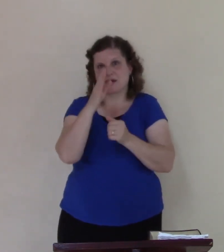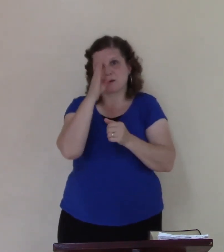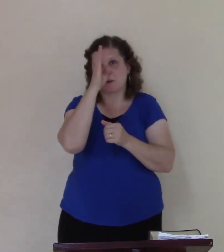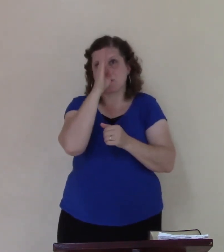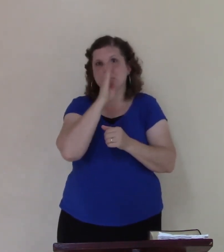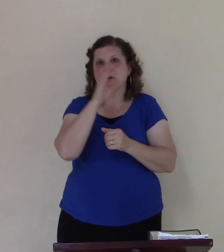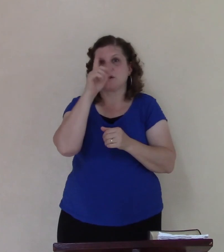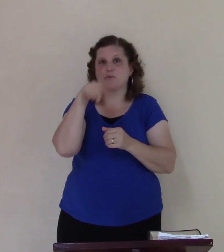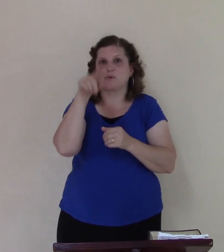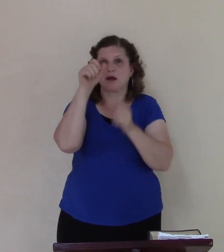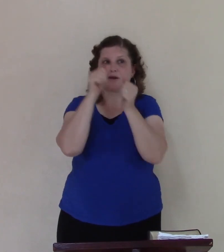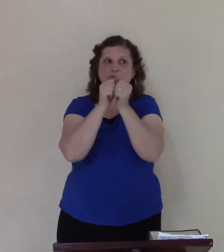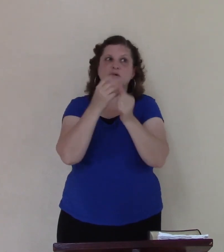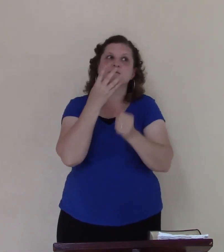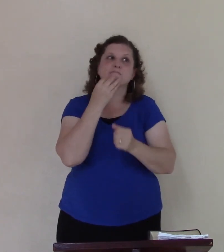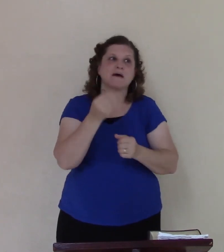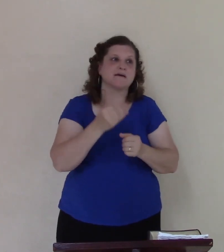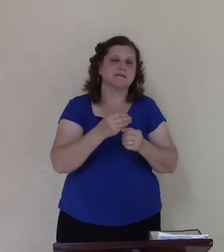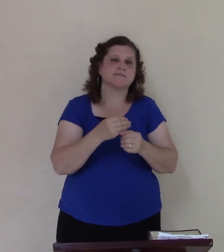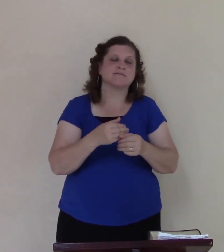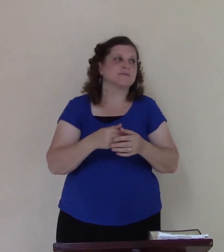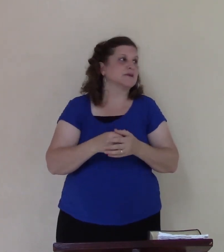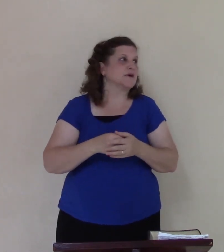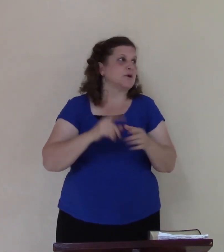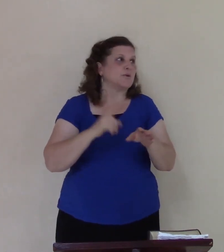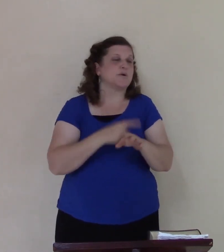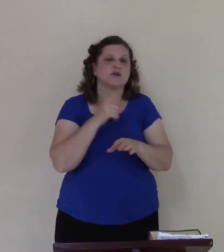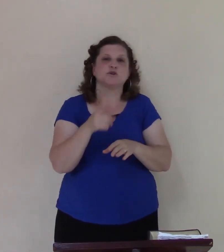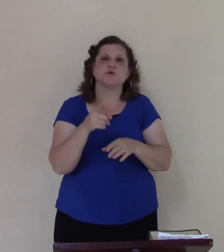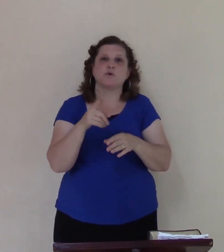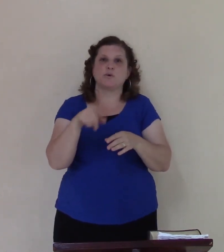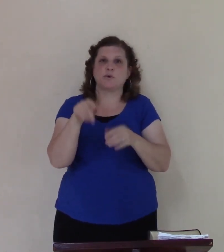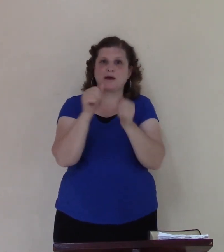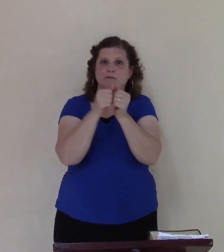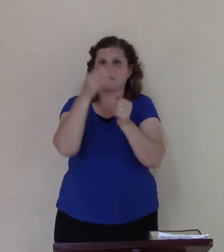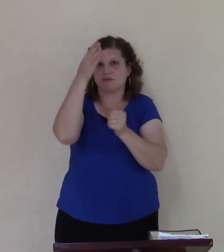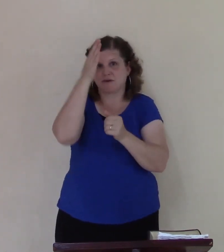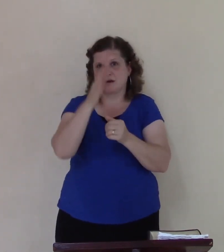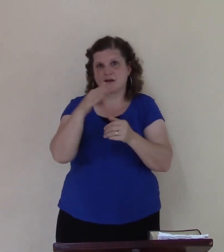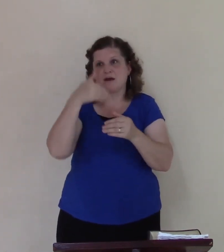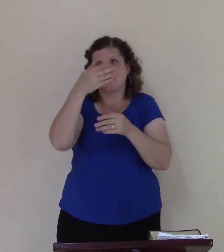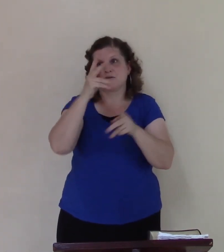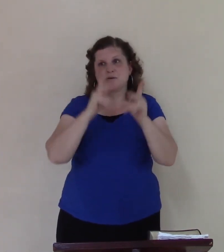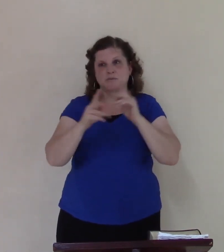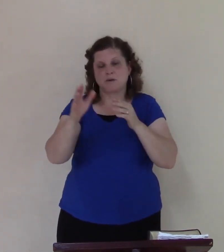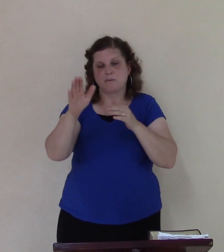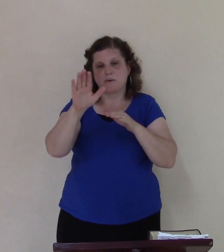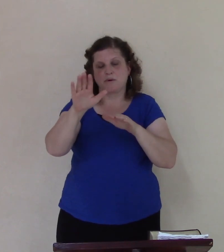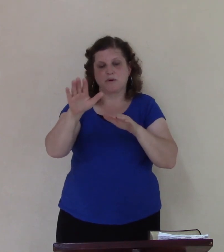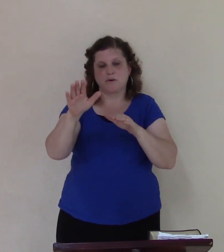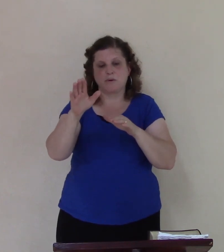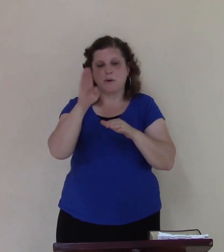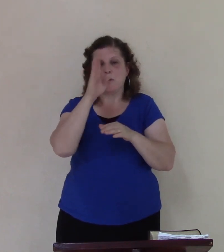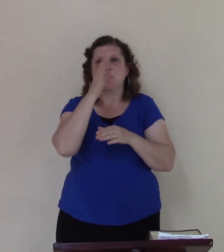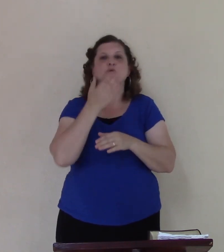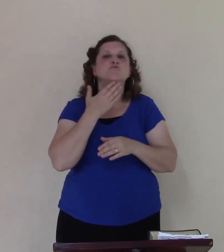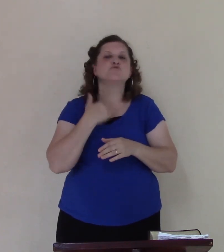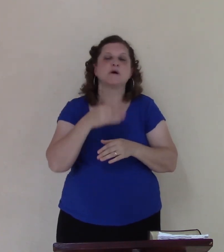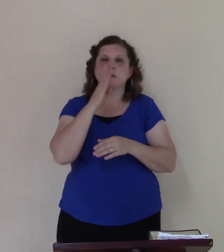other people who are right with God it gets accurate but if you're not right with God other people who are right